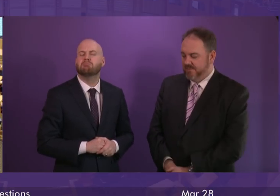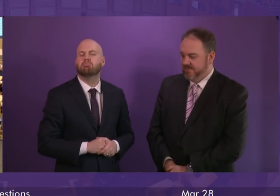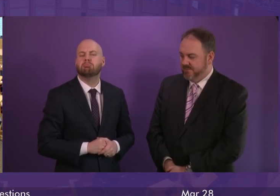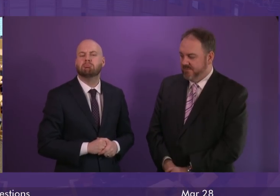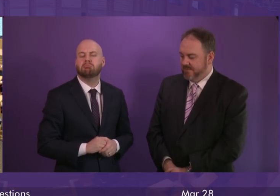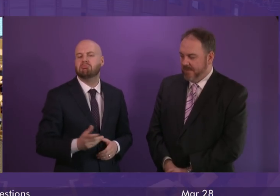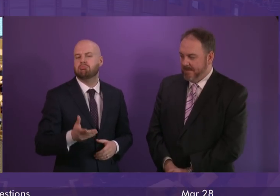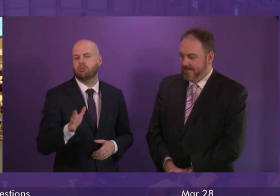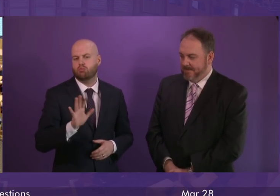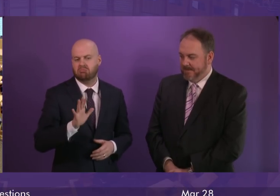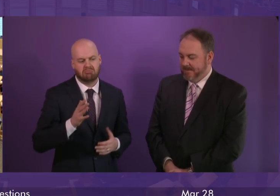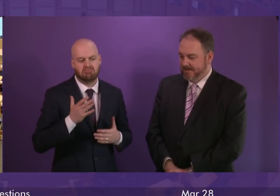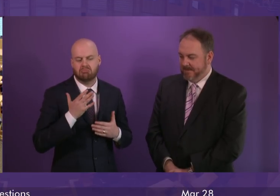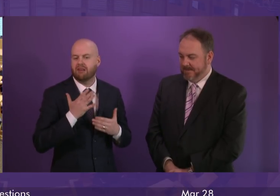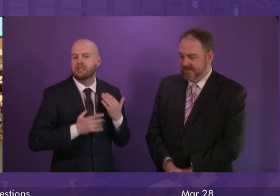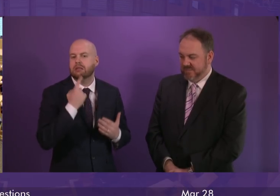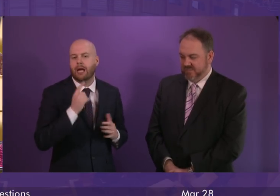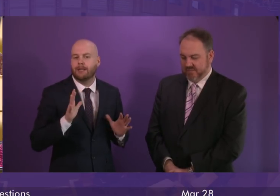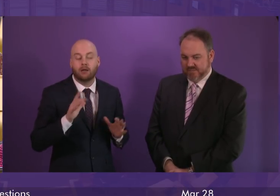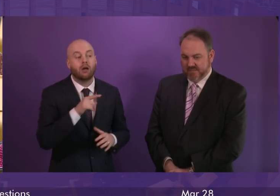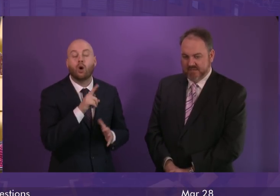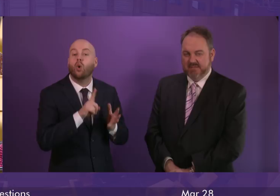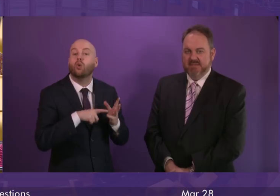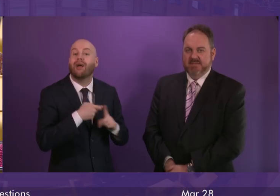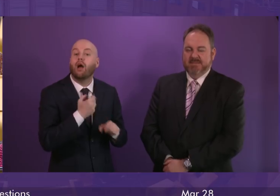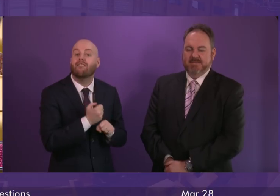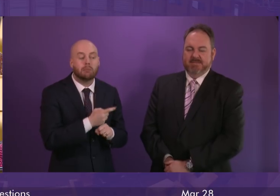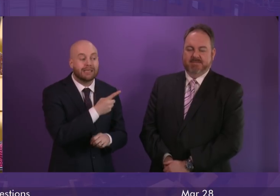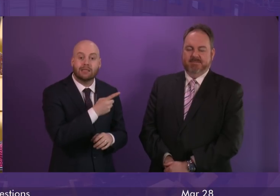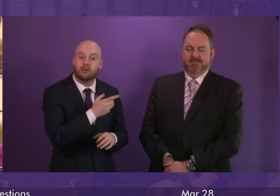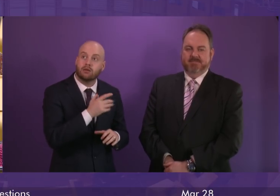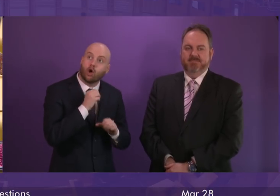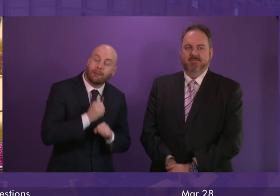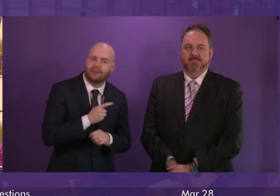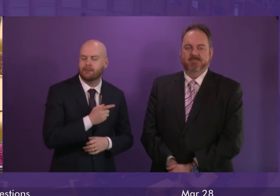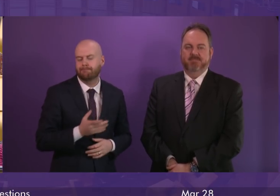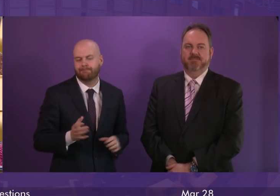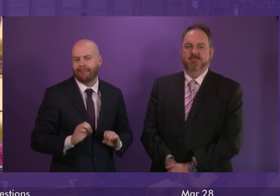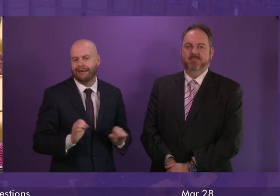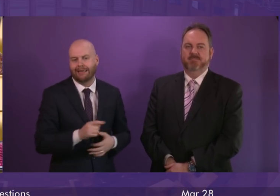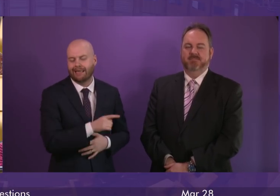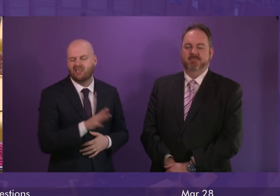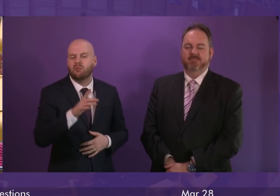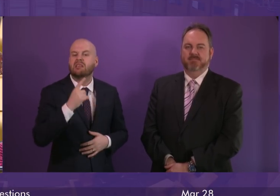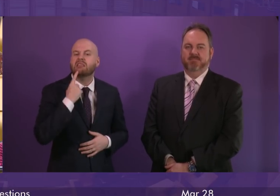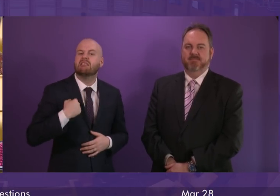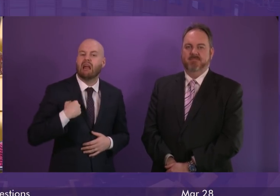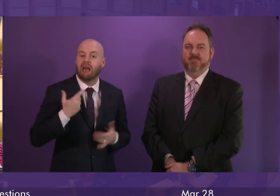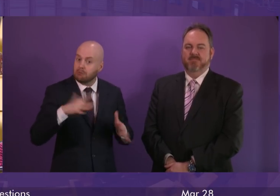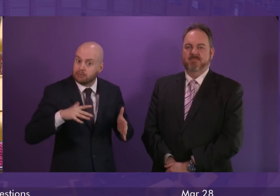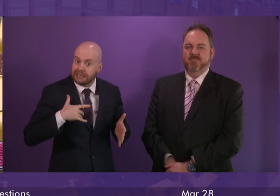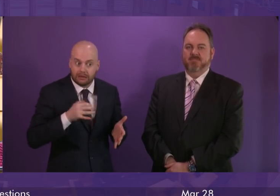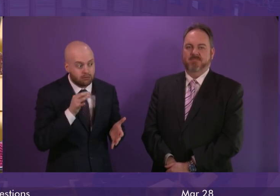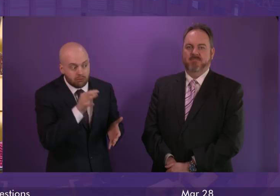been no such commitment from the UK government, unfortunately. When we were bringing forward the necessary steps to put the extension in place, we did call on the UK